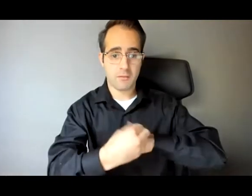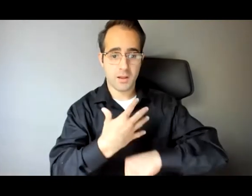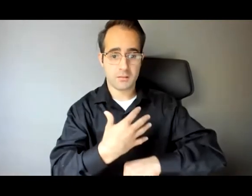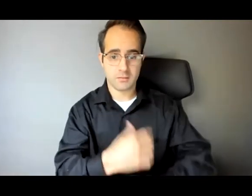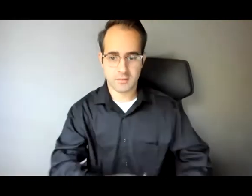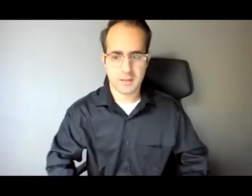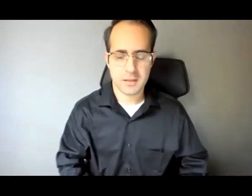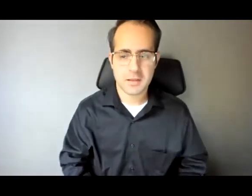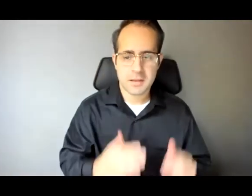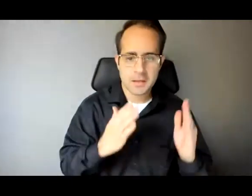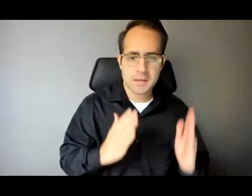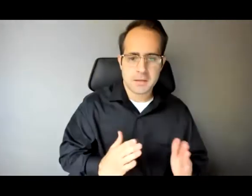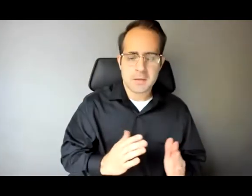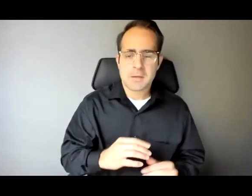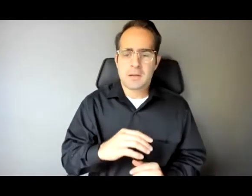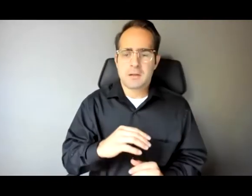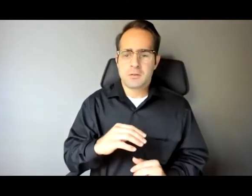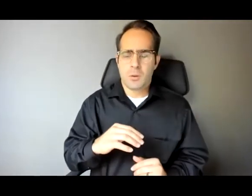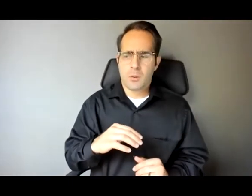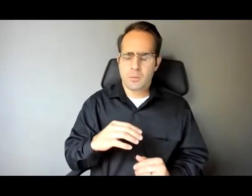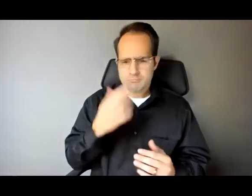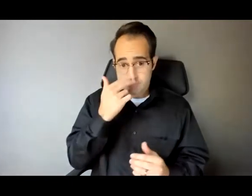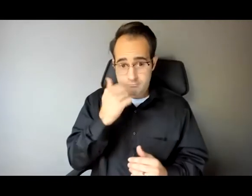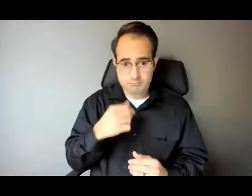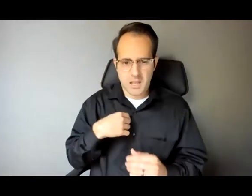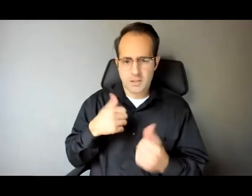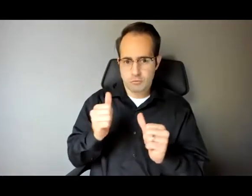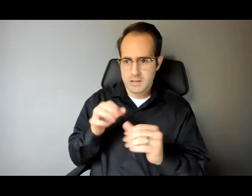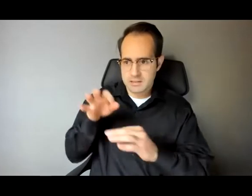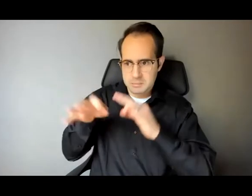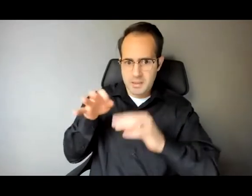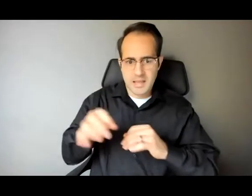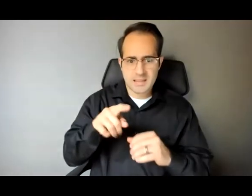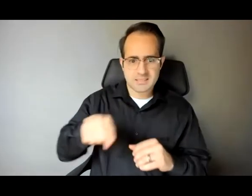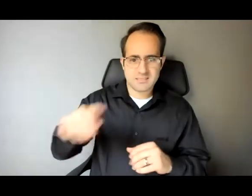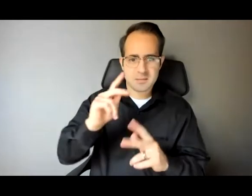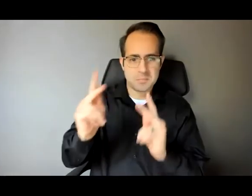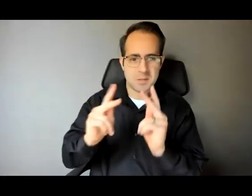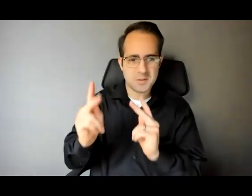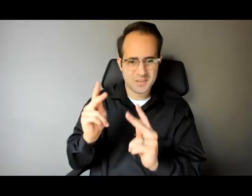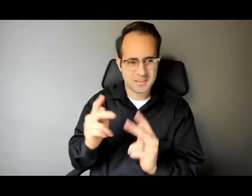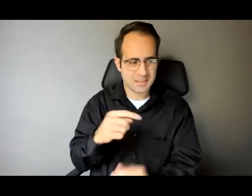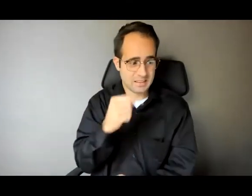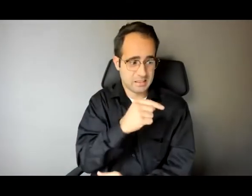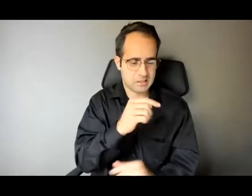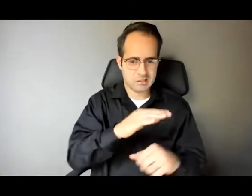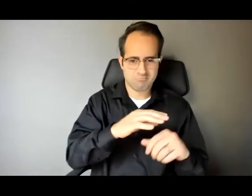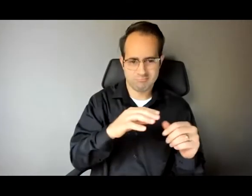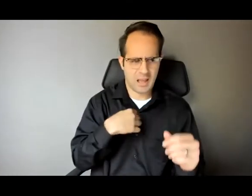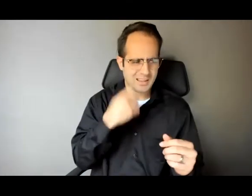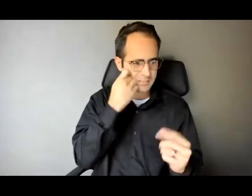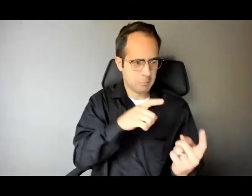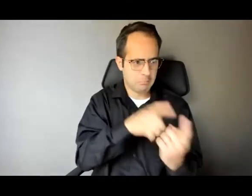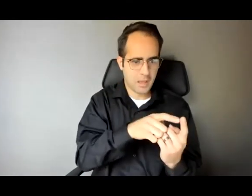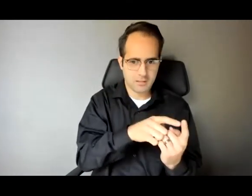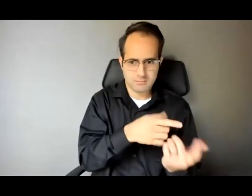around me as I started telling them about this guy I met on Twitter who had 46 followers who's on house arrest who I'm now going to work closely with